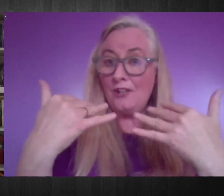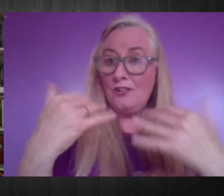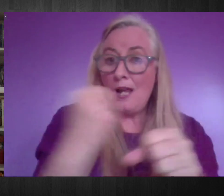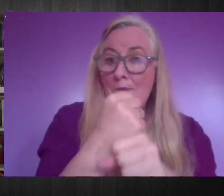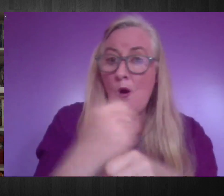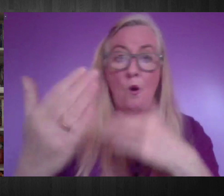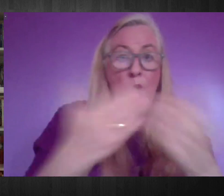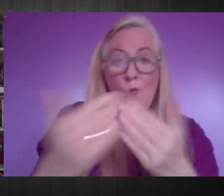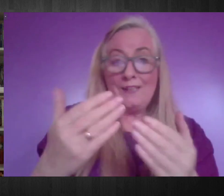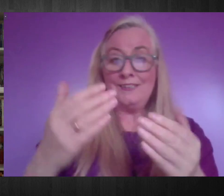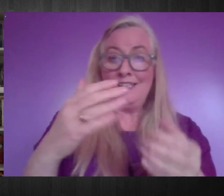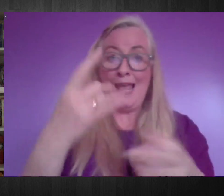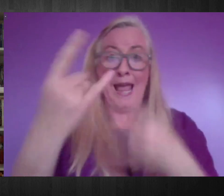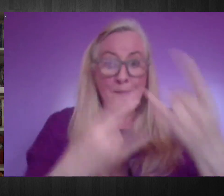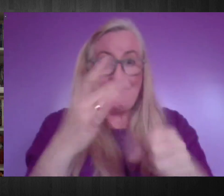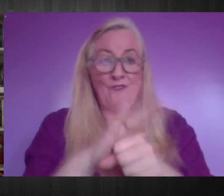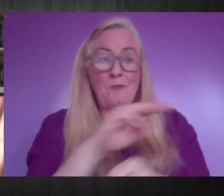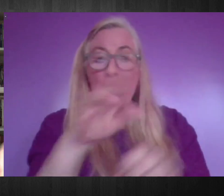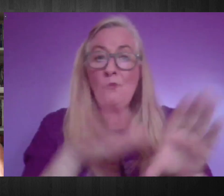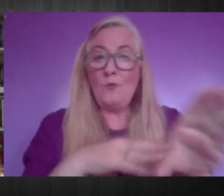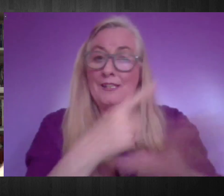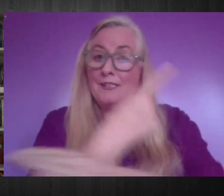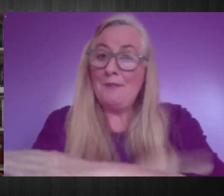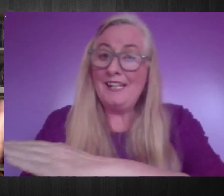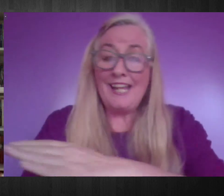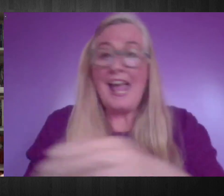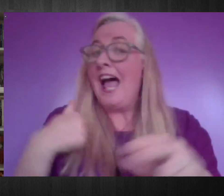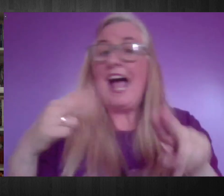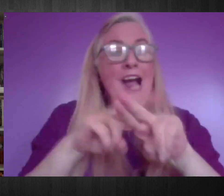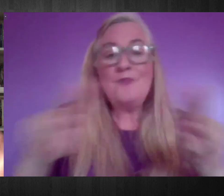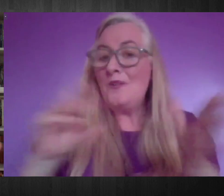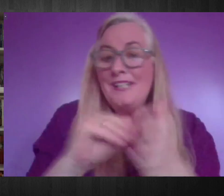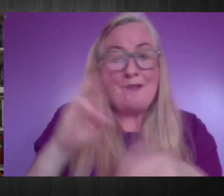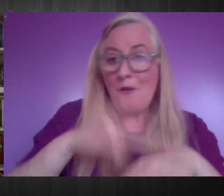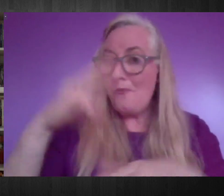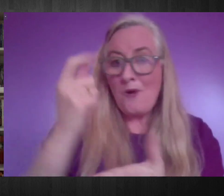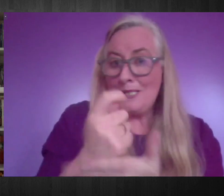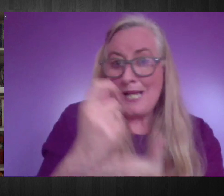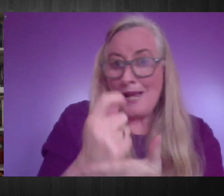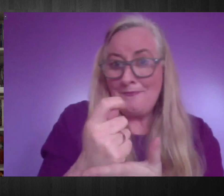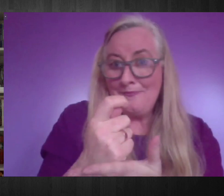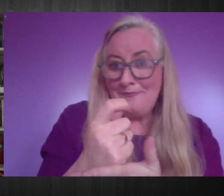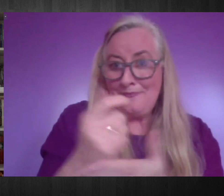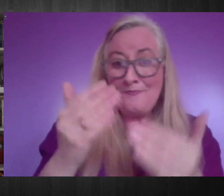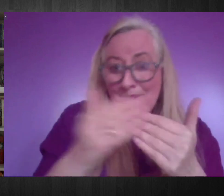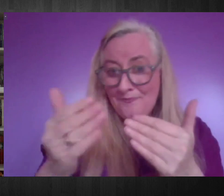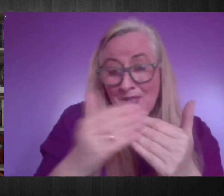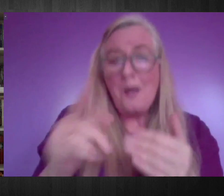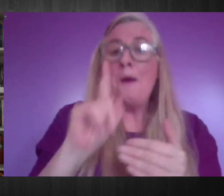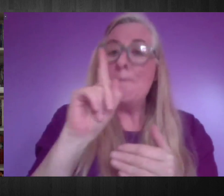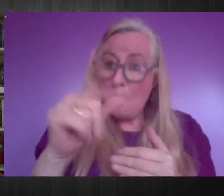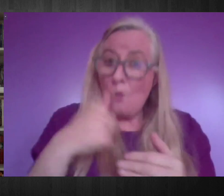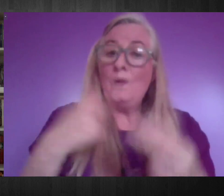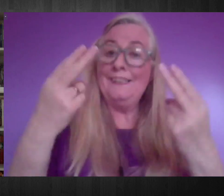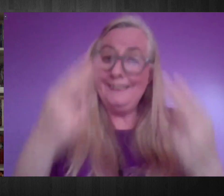disabilities. I know I don't have more time and it's overwhelming because we need to look at very different